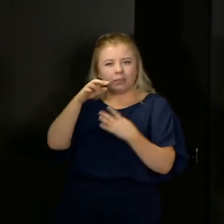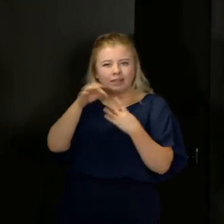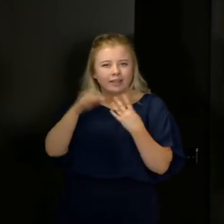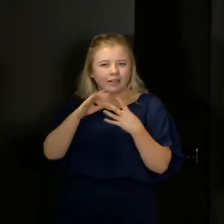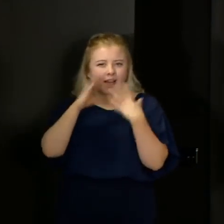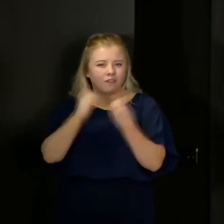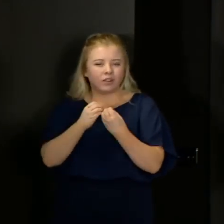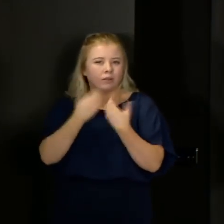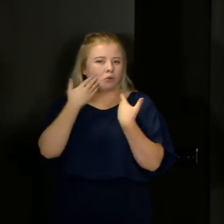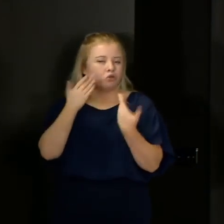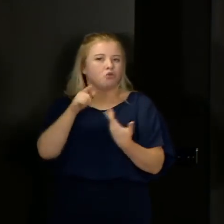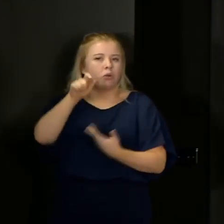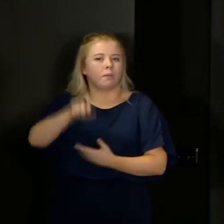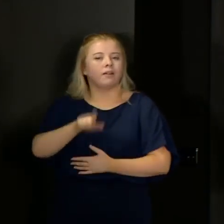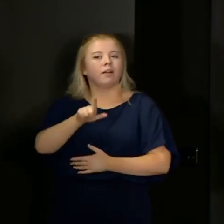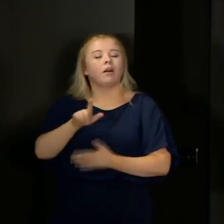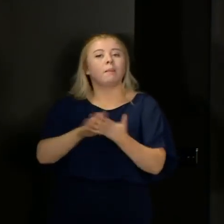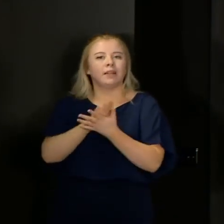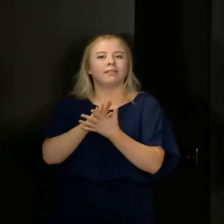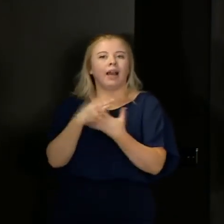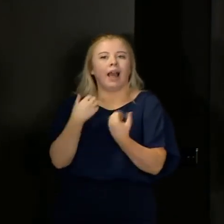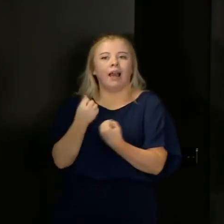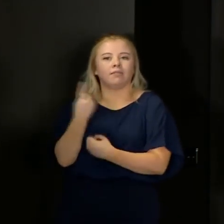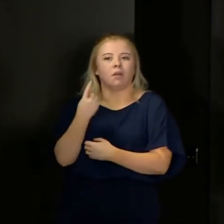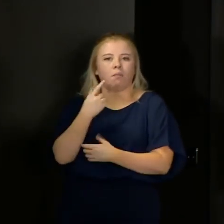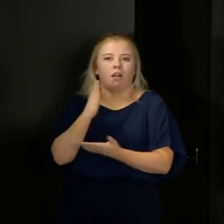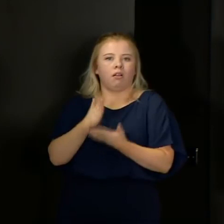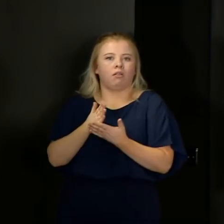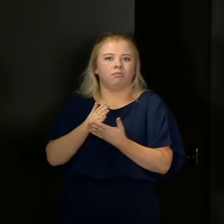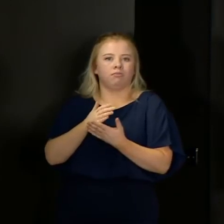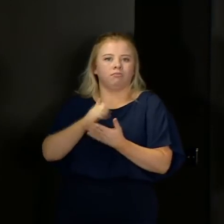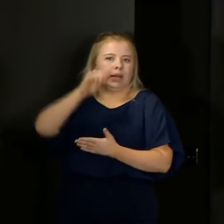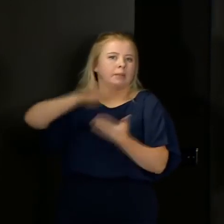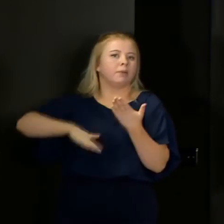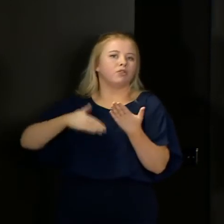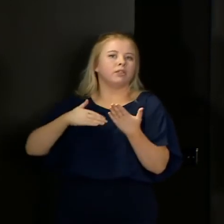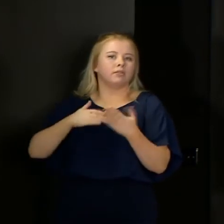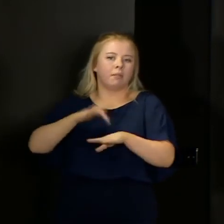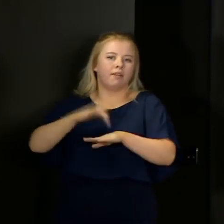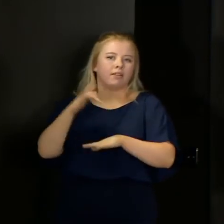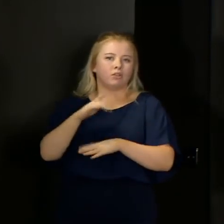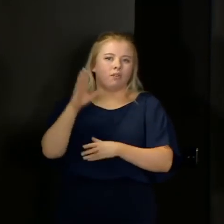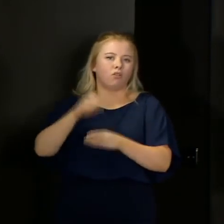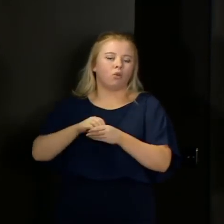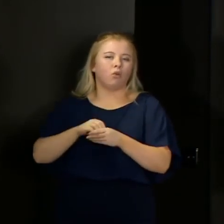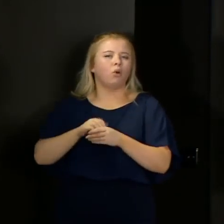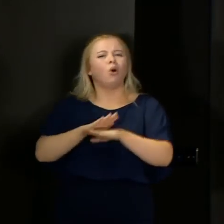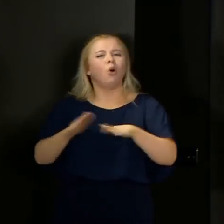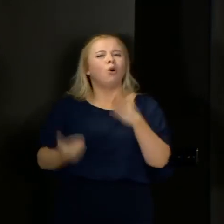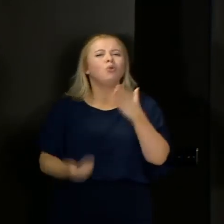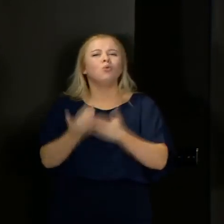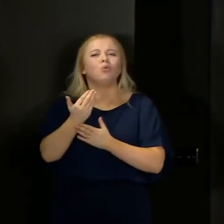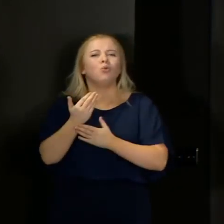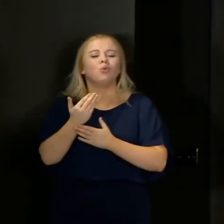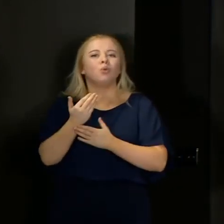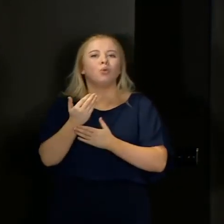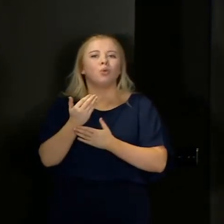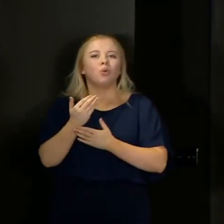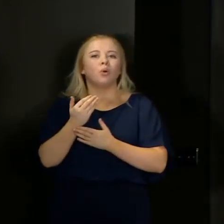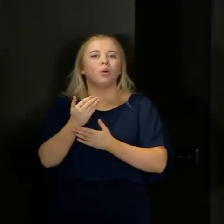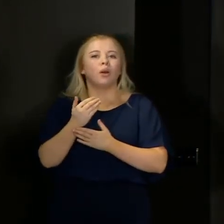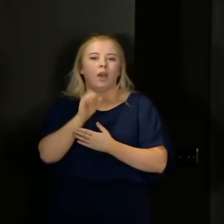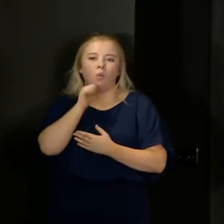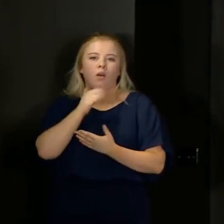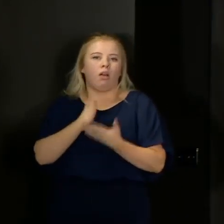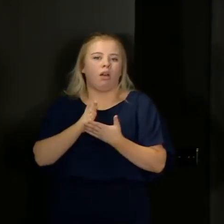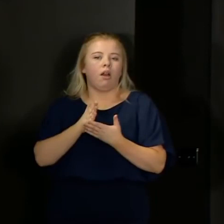have been participating there so there's nothing about this that is new and we'll be kind of falling back on well